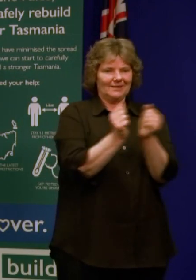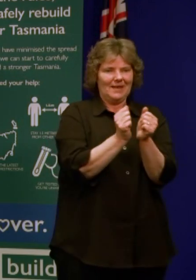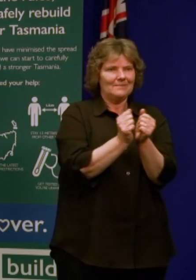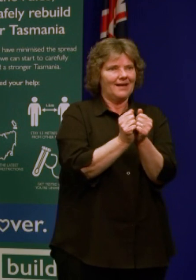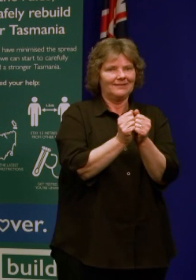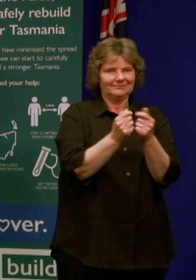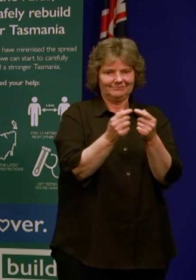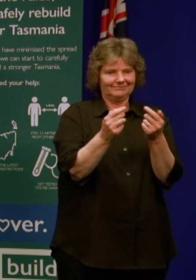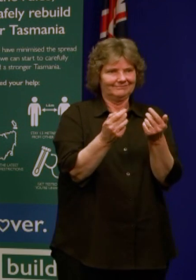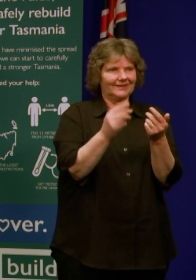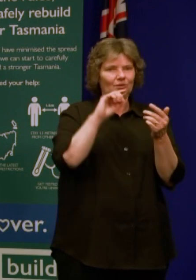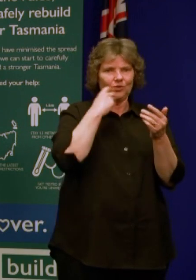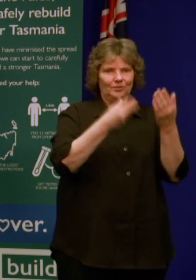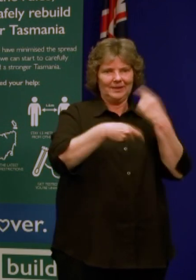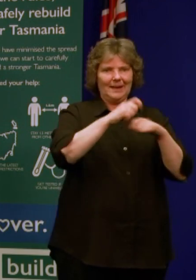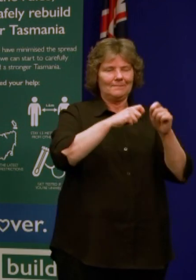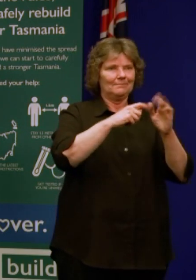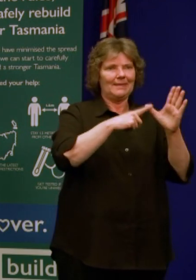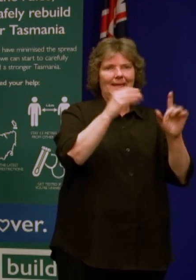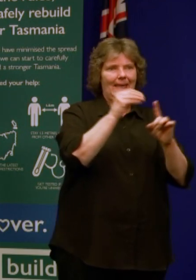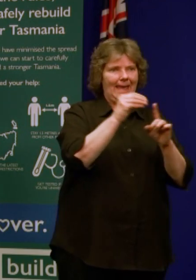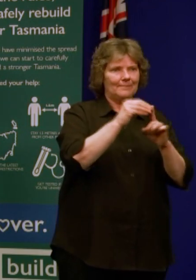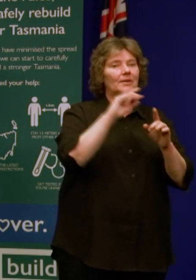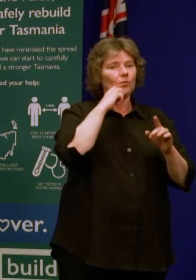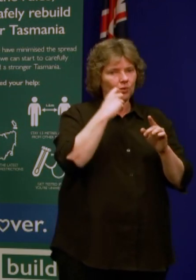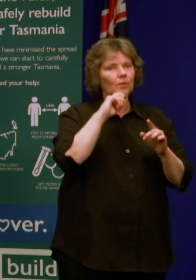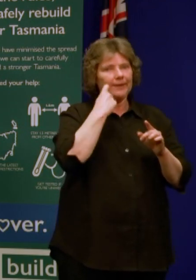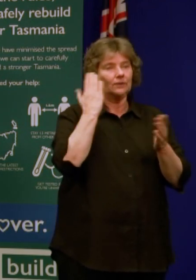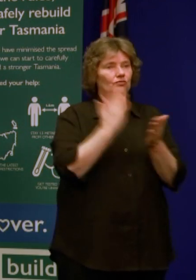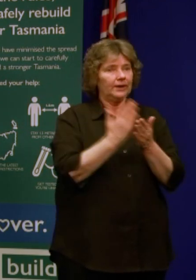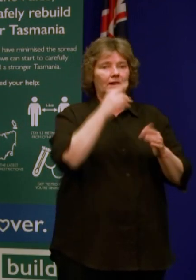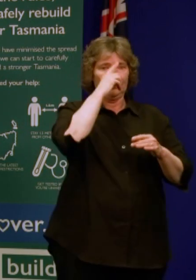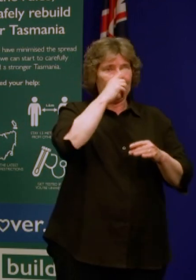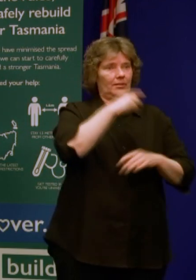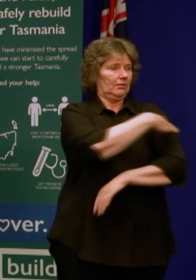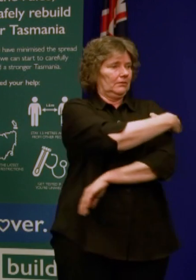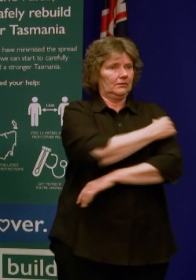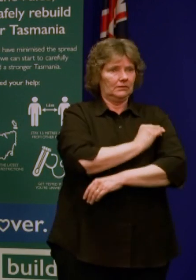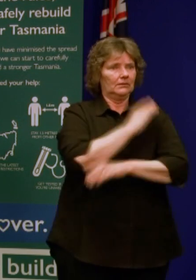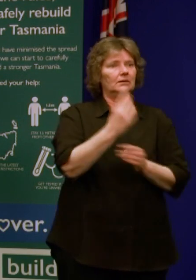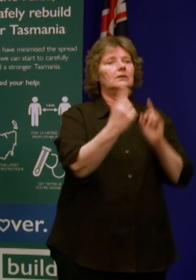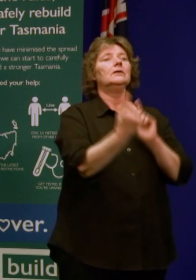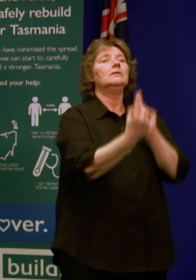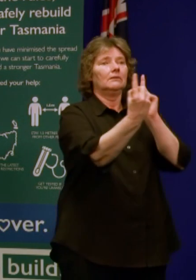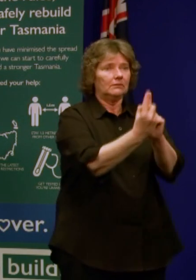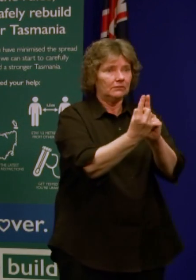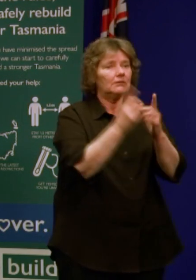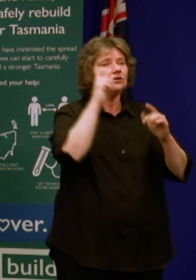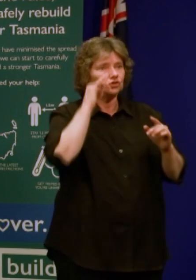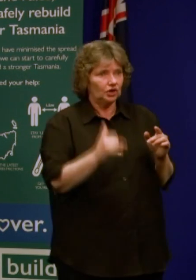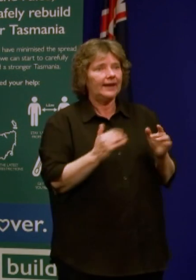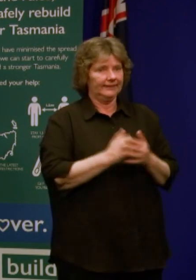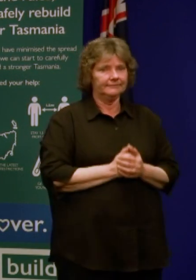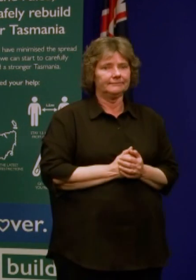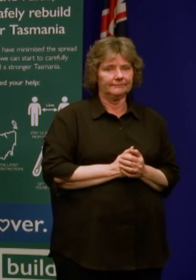a queue scanner as well. But obviously there'll be some people who will need to fill out the paperwork who haven't got access to those things. So we're putting in